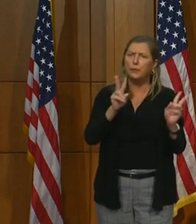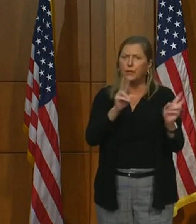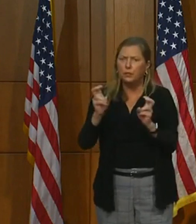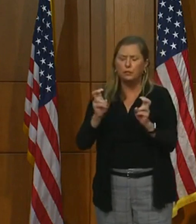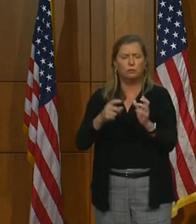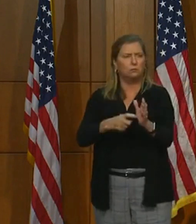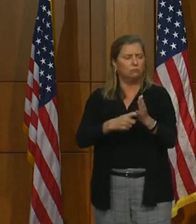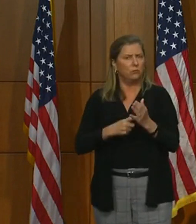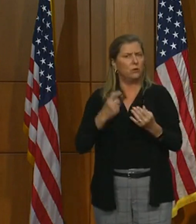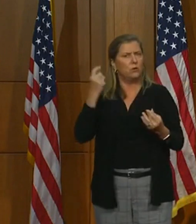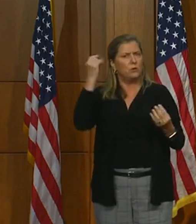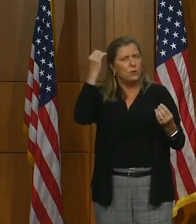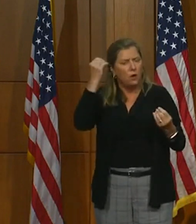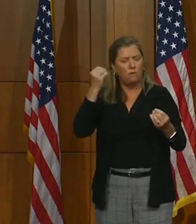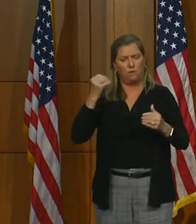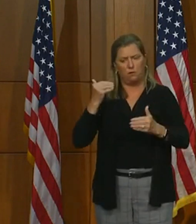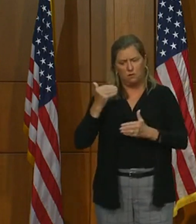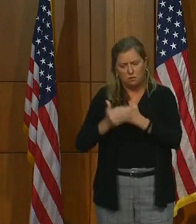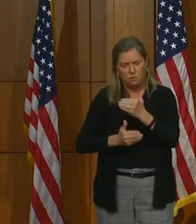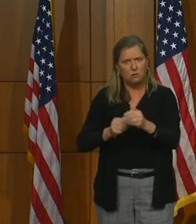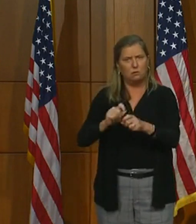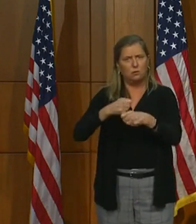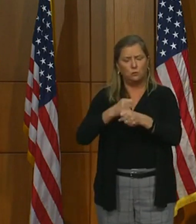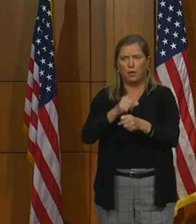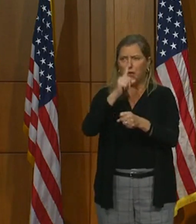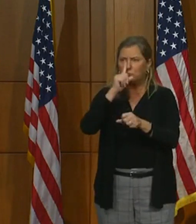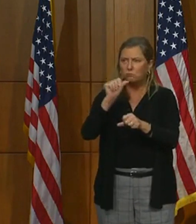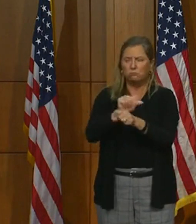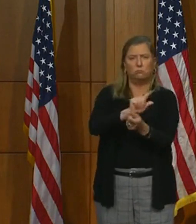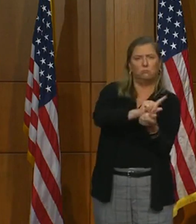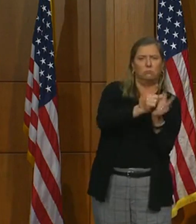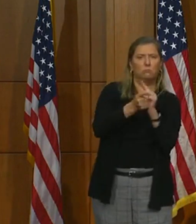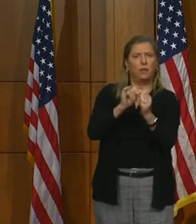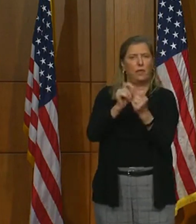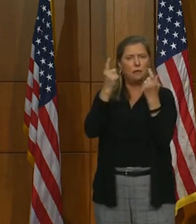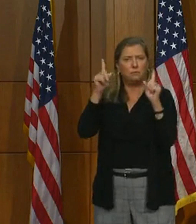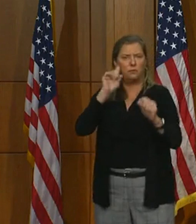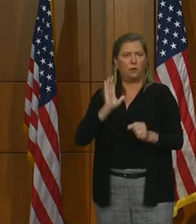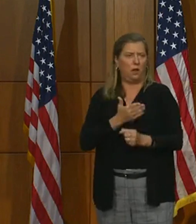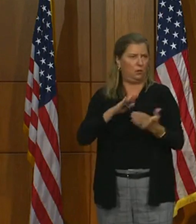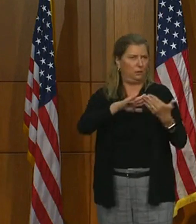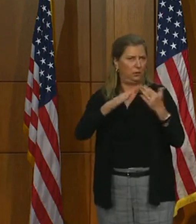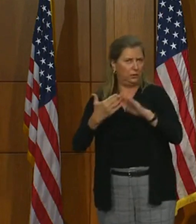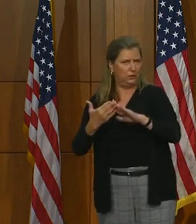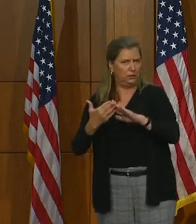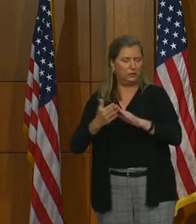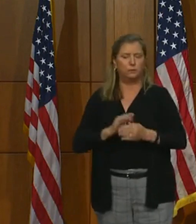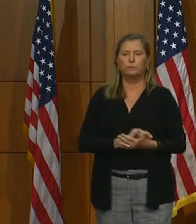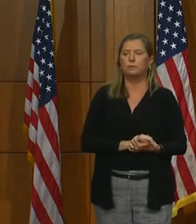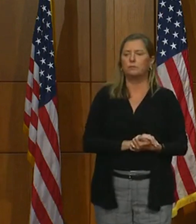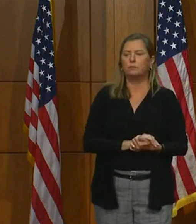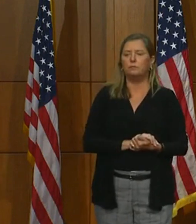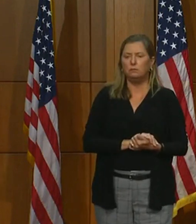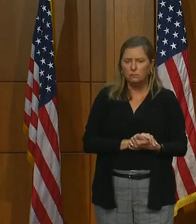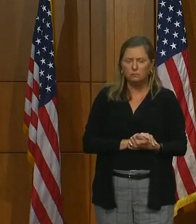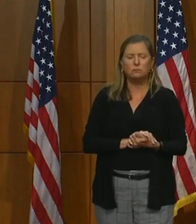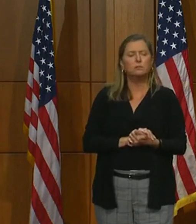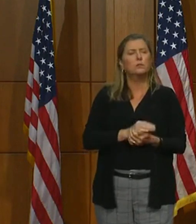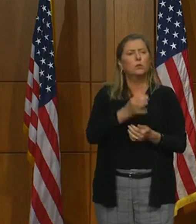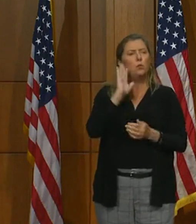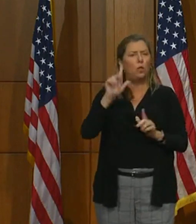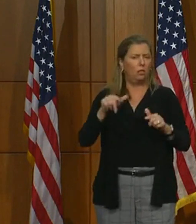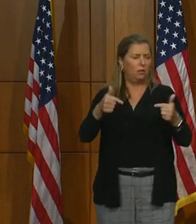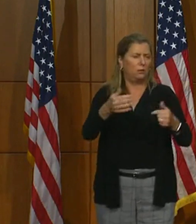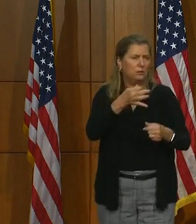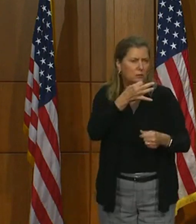serious process to create real reform that works for our communities. Before we turn to your questions, I